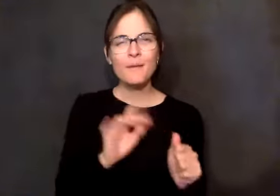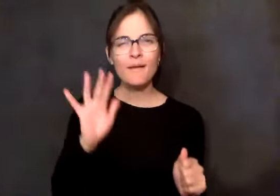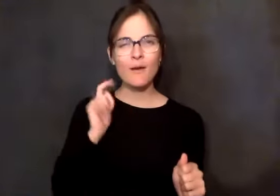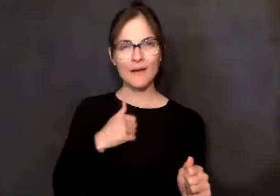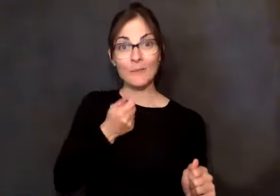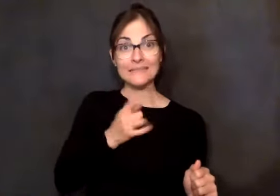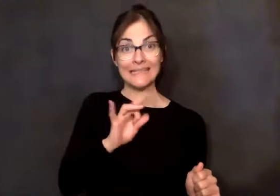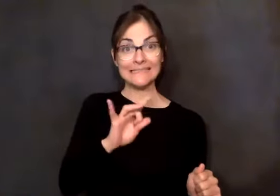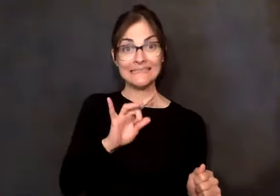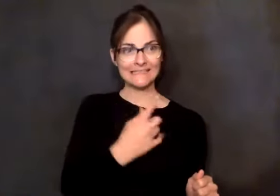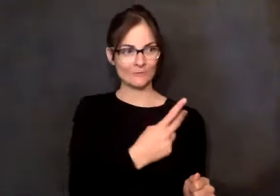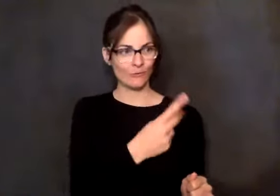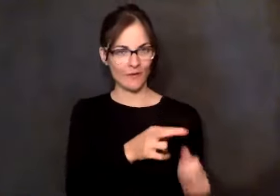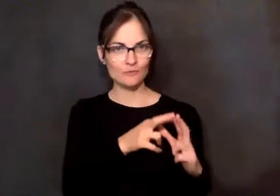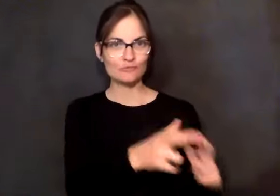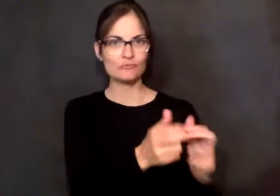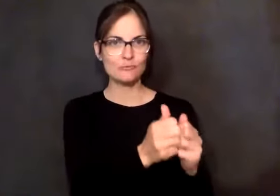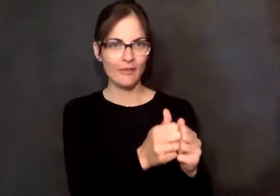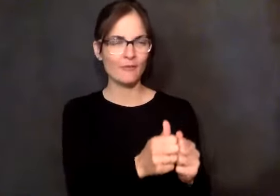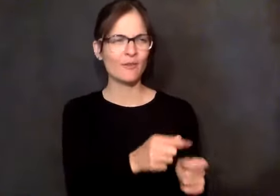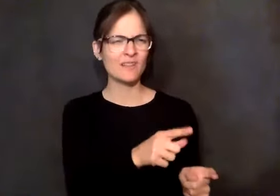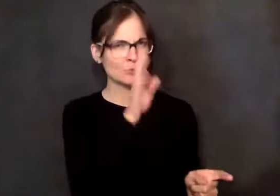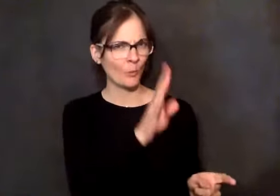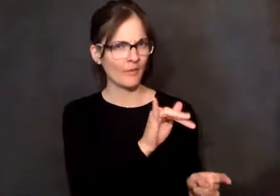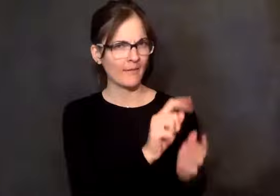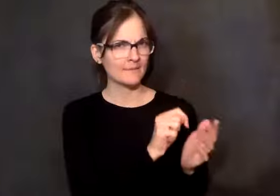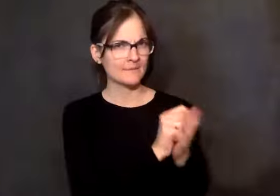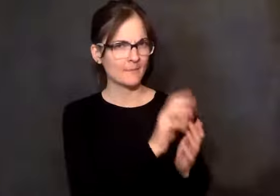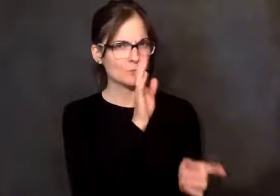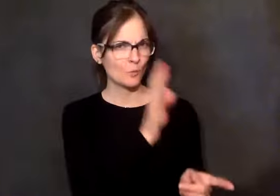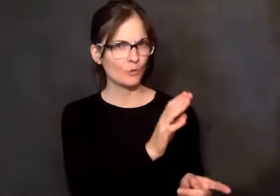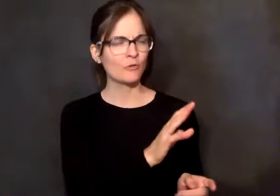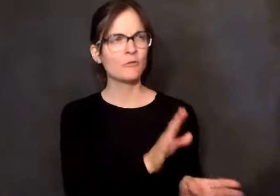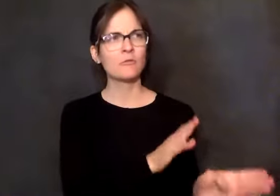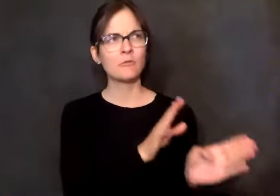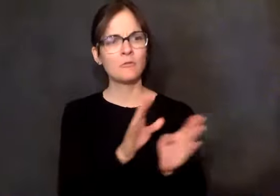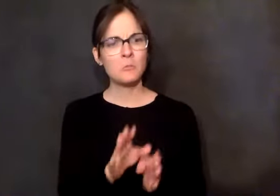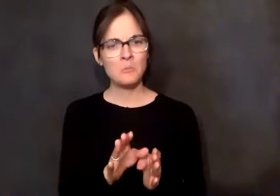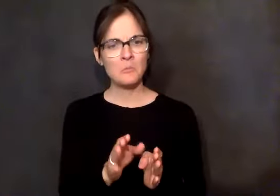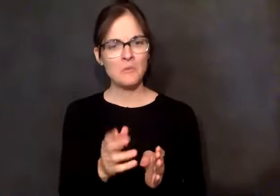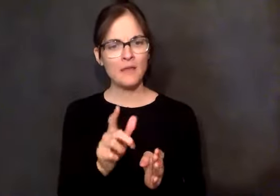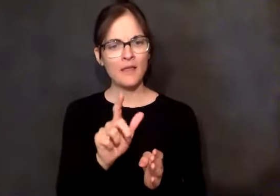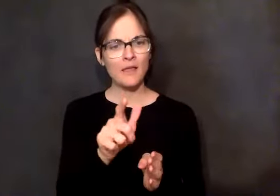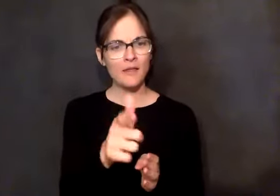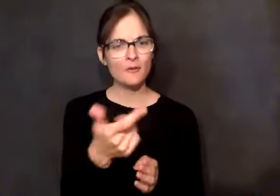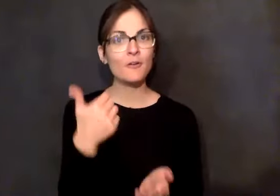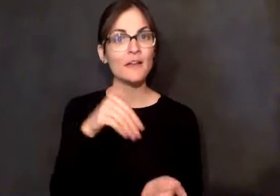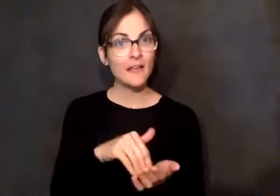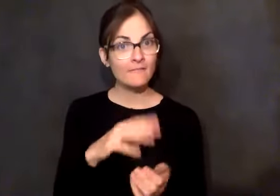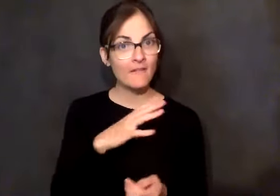when I was 18. And then we did another one where it was like two nights, three days. And that worked out really well. And so we're both kind of cut out of the